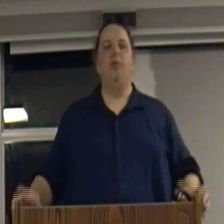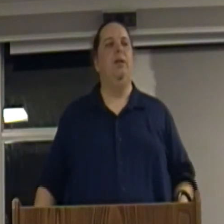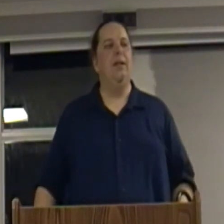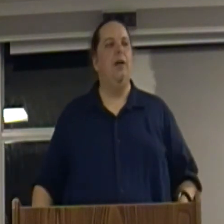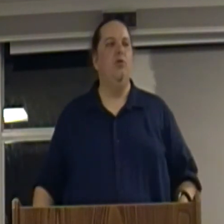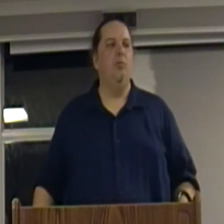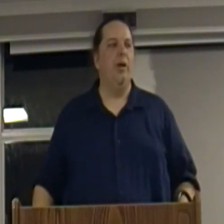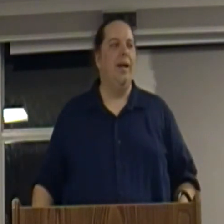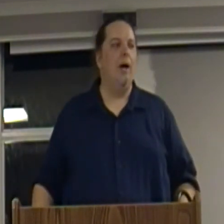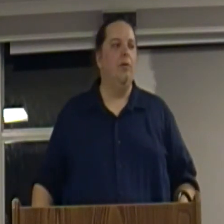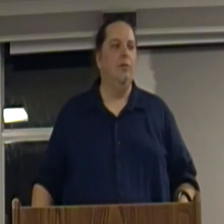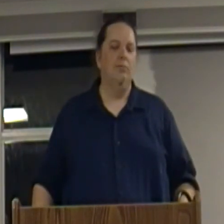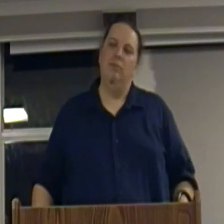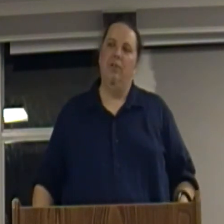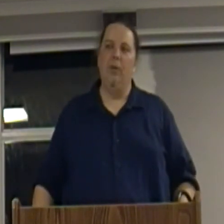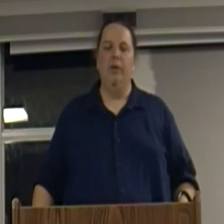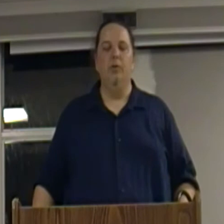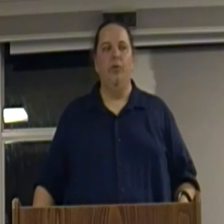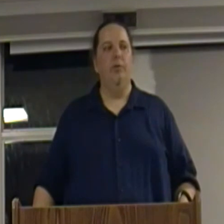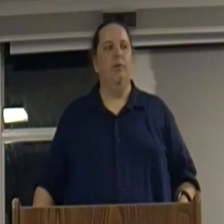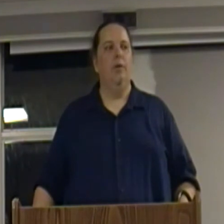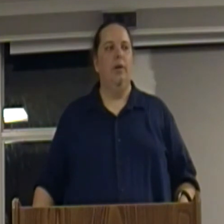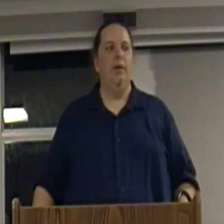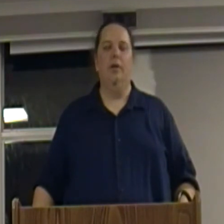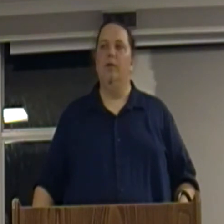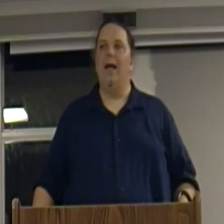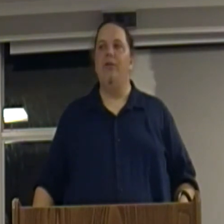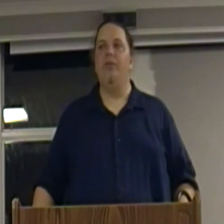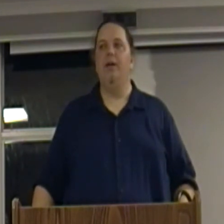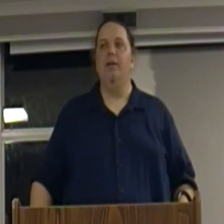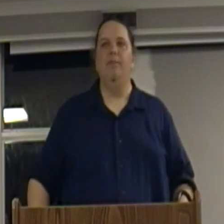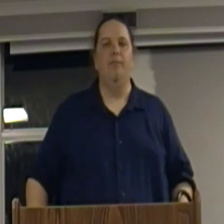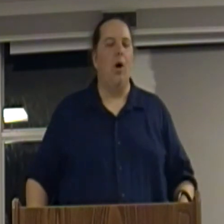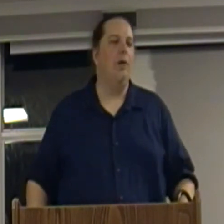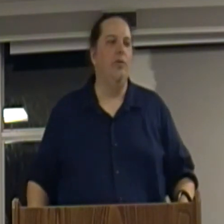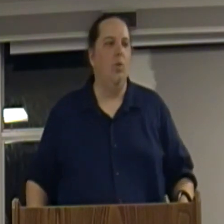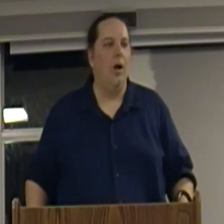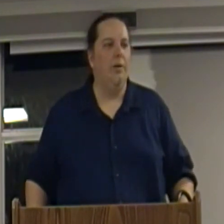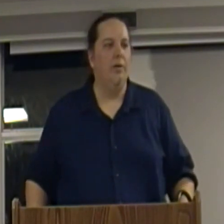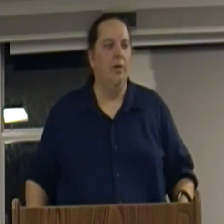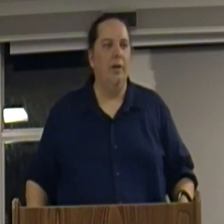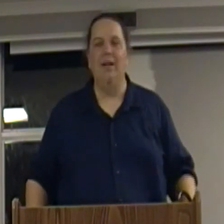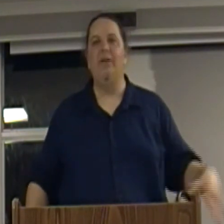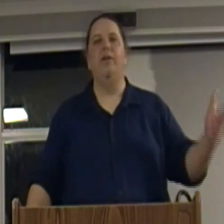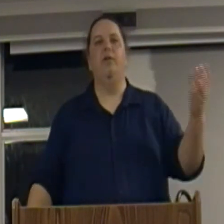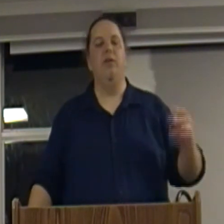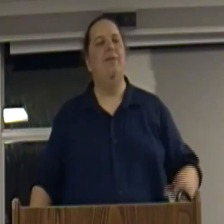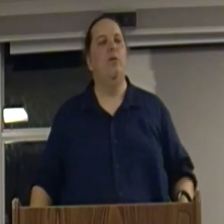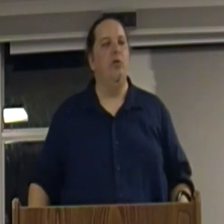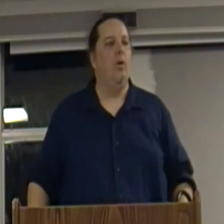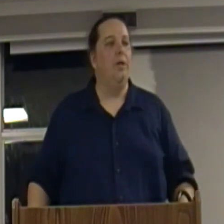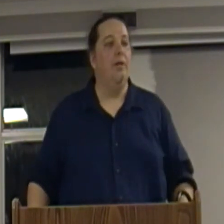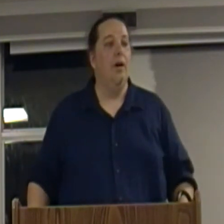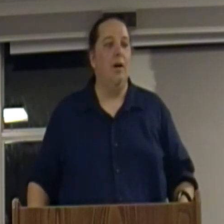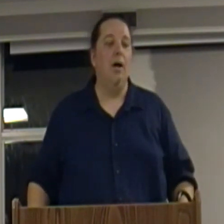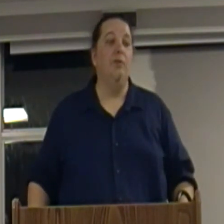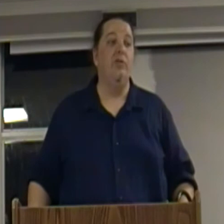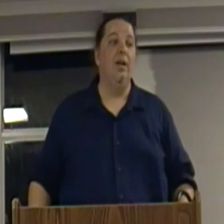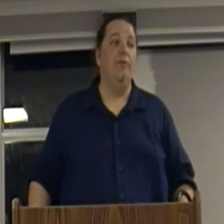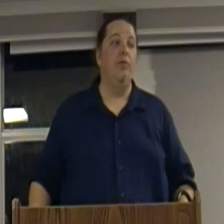between the classes would break out they would lose and the last thing that bosses want the last thing that slave owners want are armed slaves